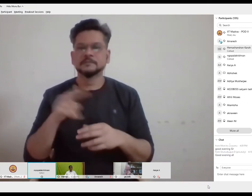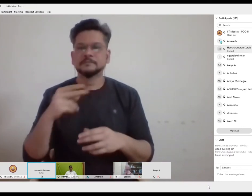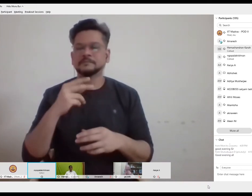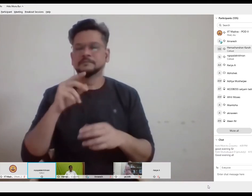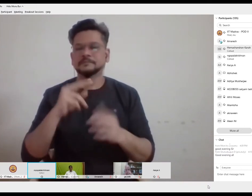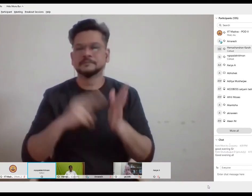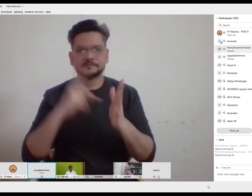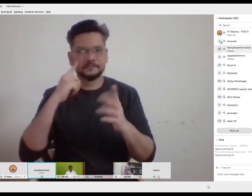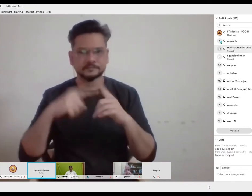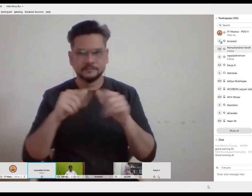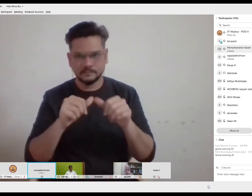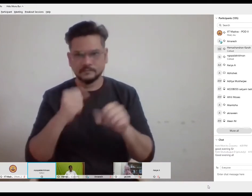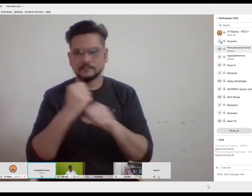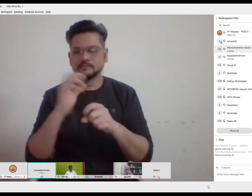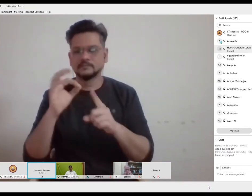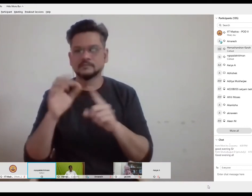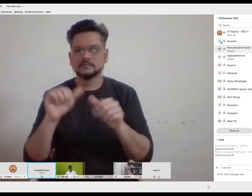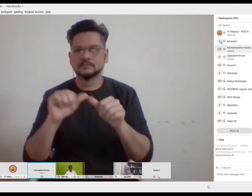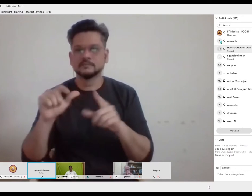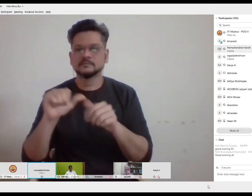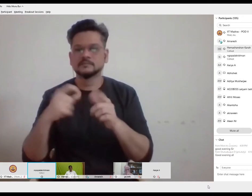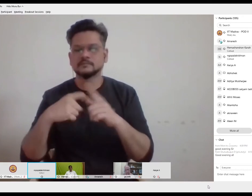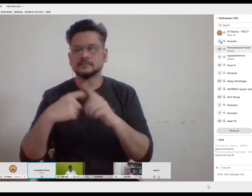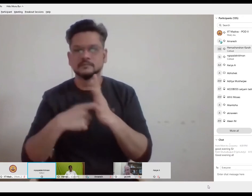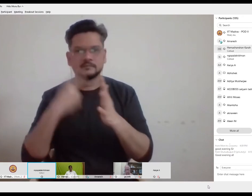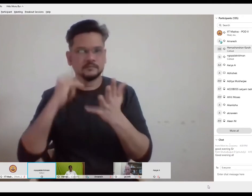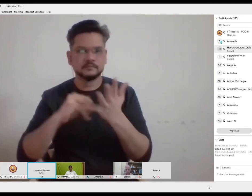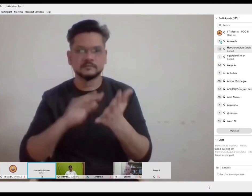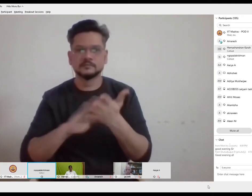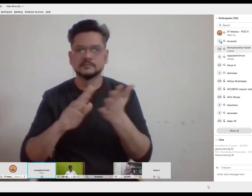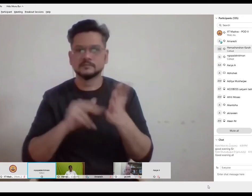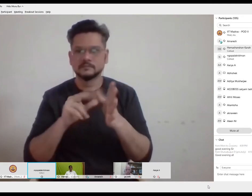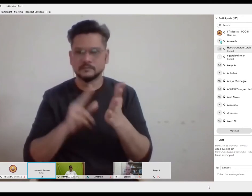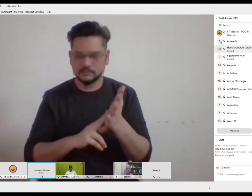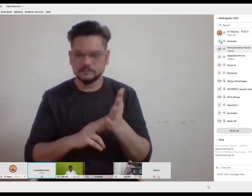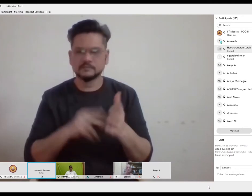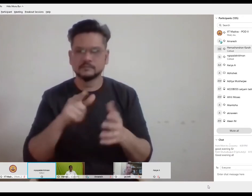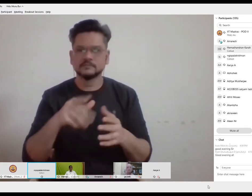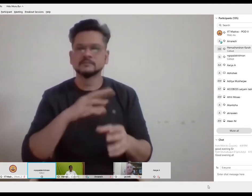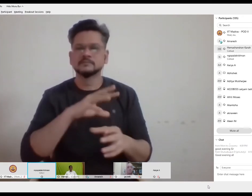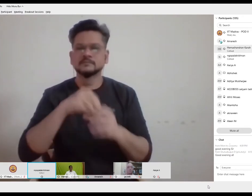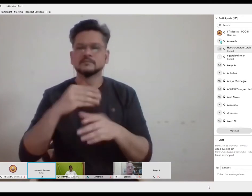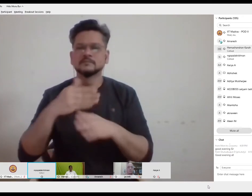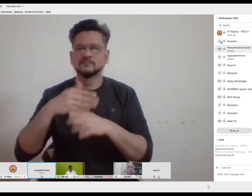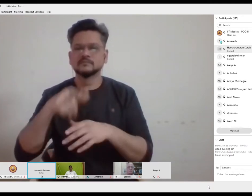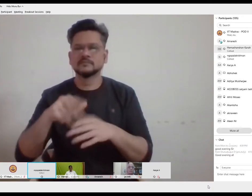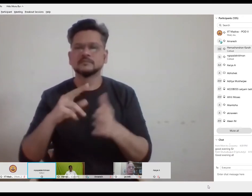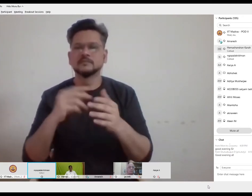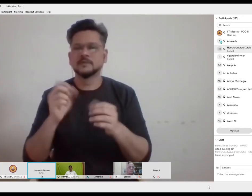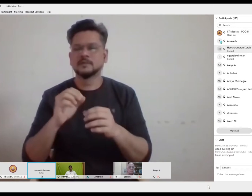company called Uniki which creates content in Indian sign language in cater to